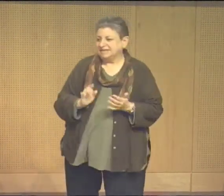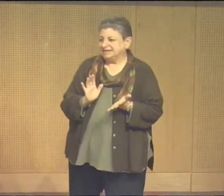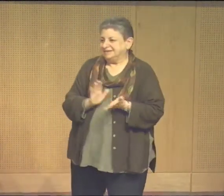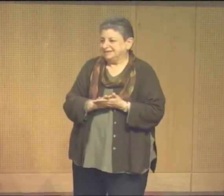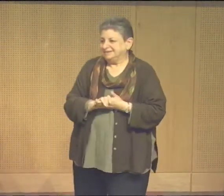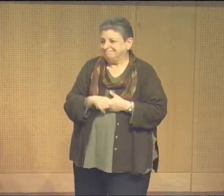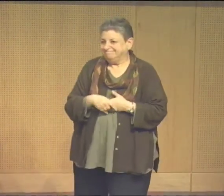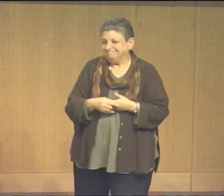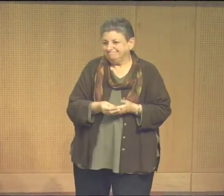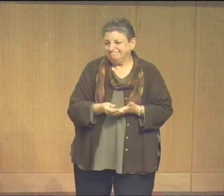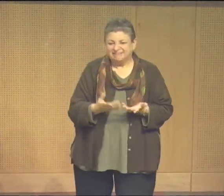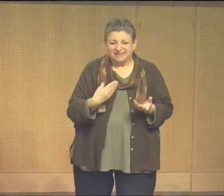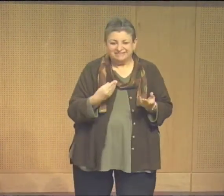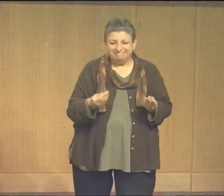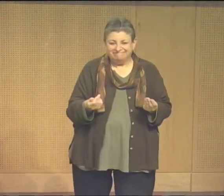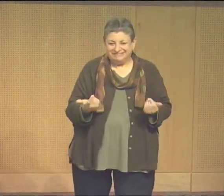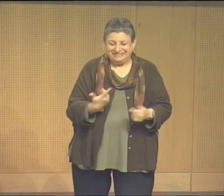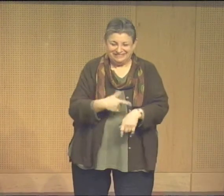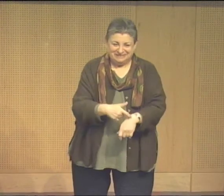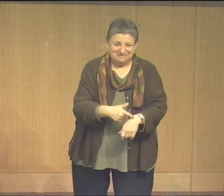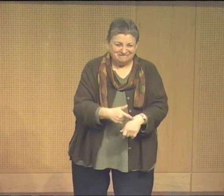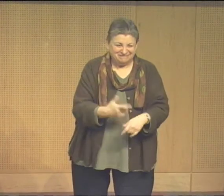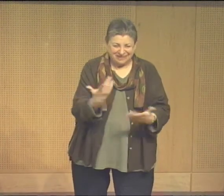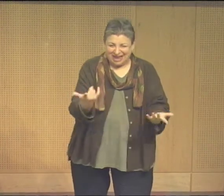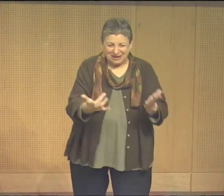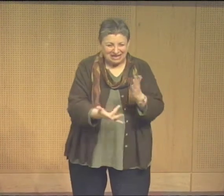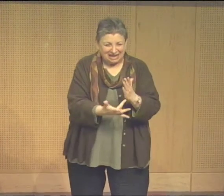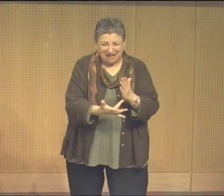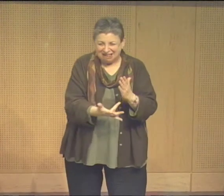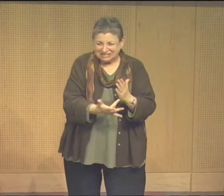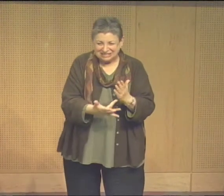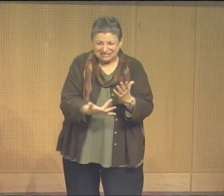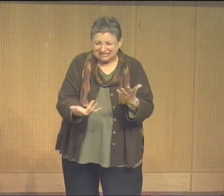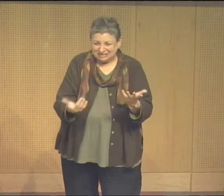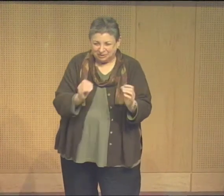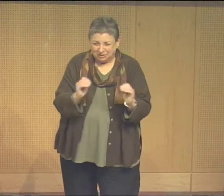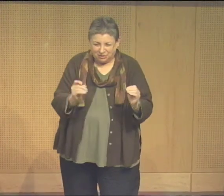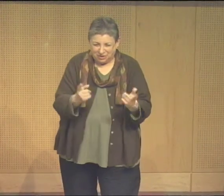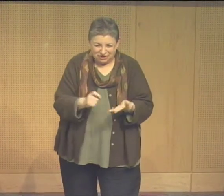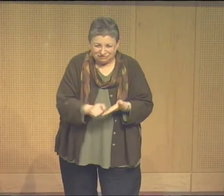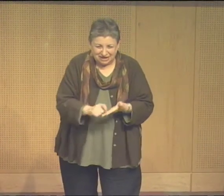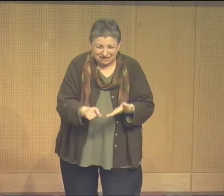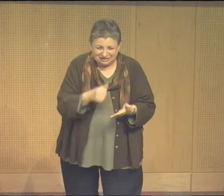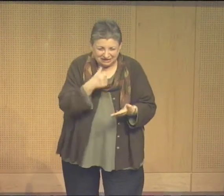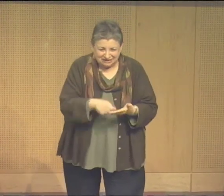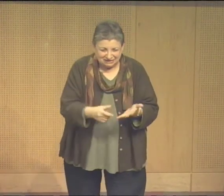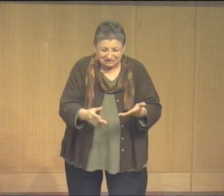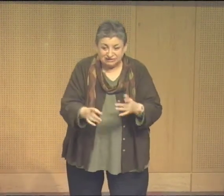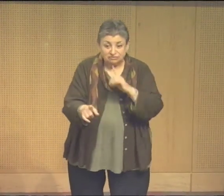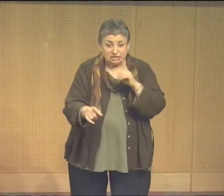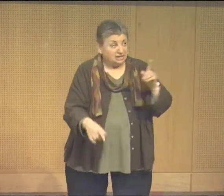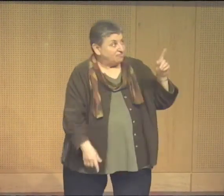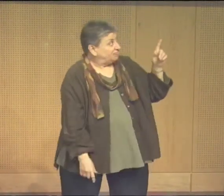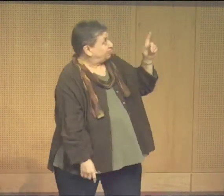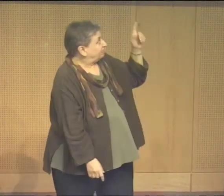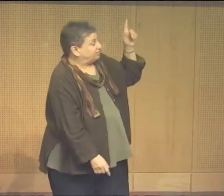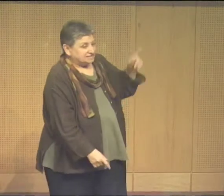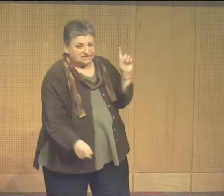few photographs of those envelopes in his book. Well, I guess now, because in our time of